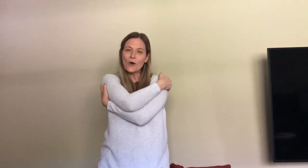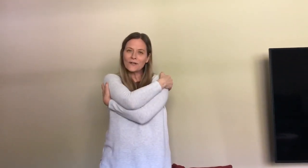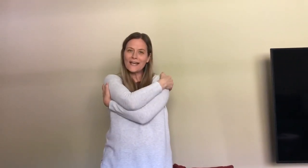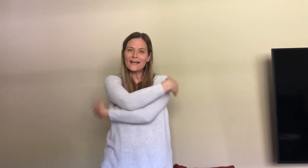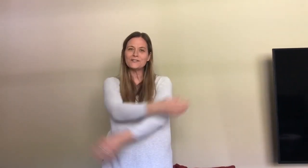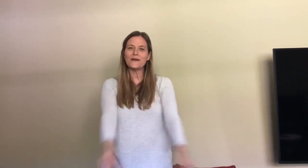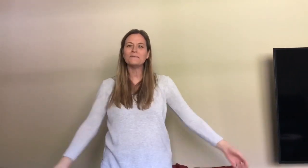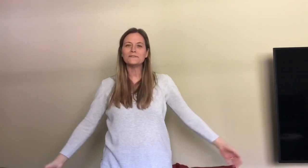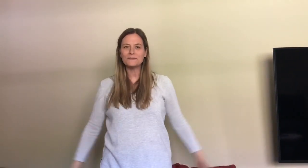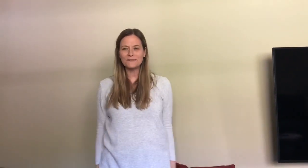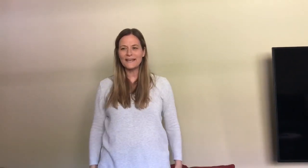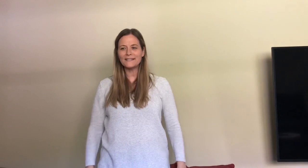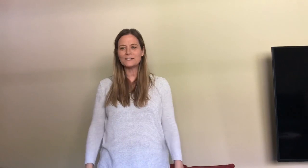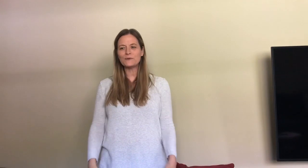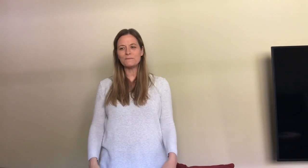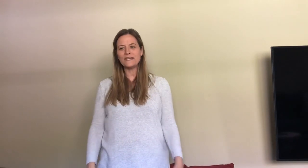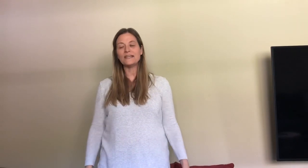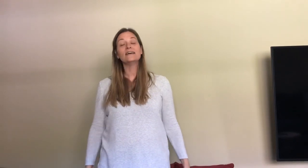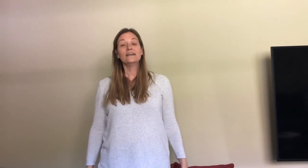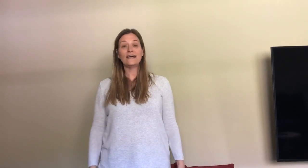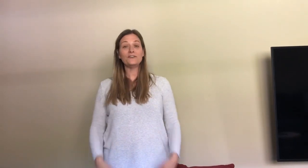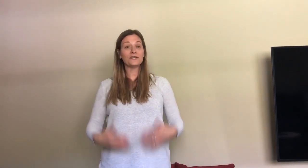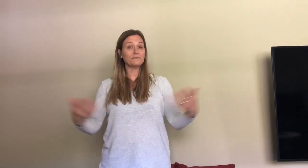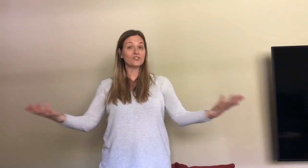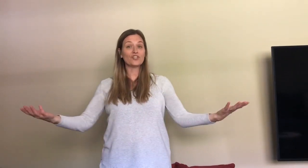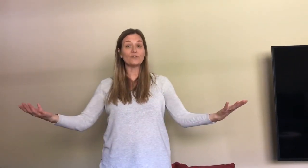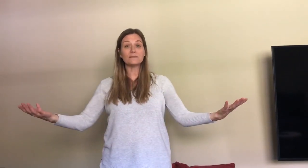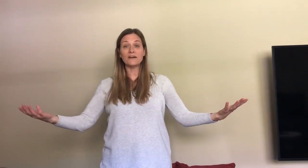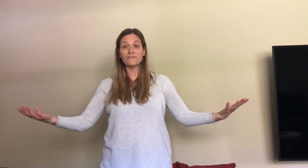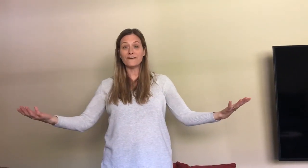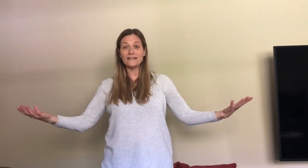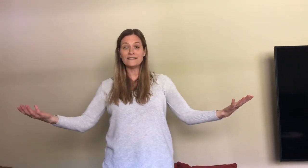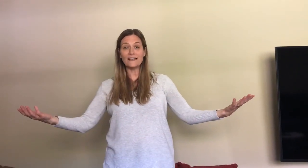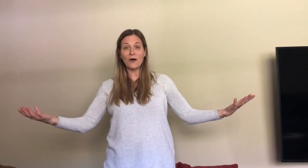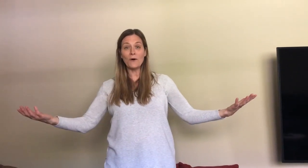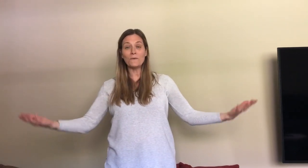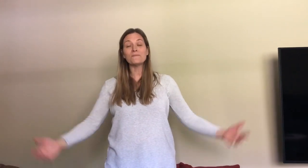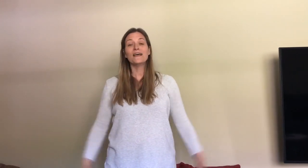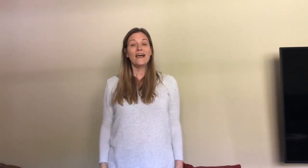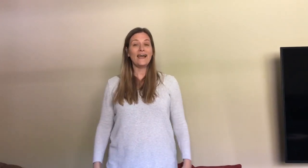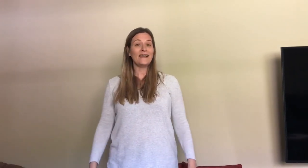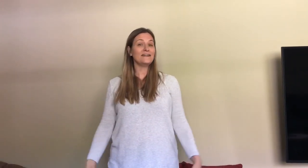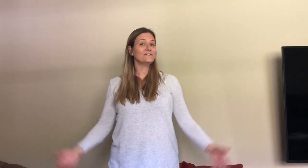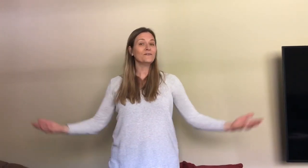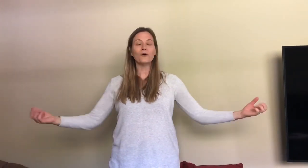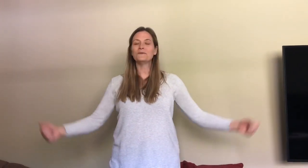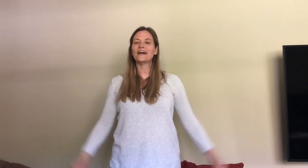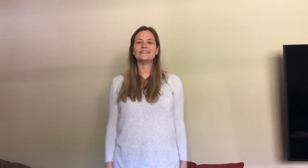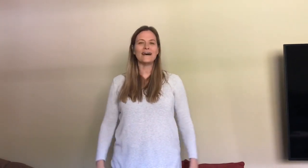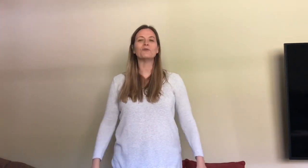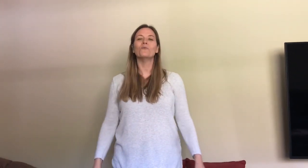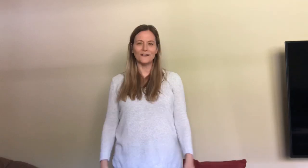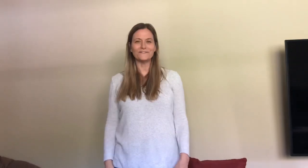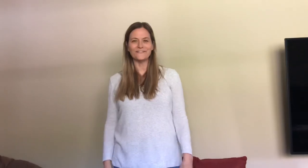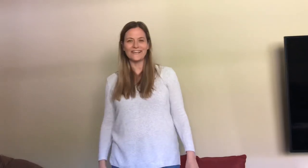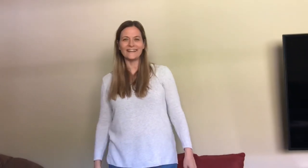glad you were able to play this with me. Now you can show some other friends at home, and hope you guys have a wonderful day. live realidadomatic day.